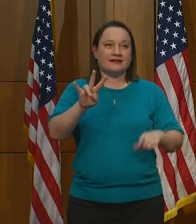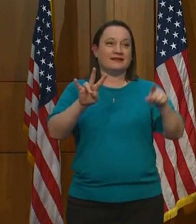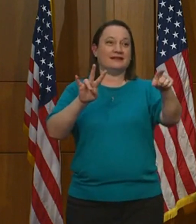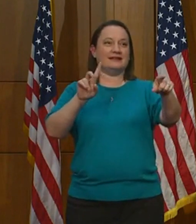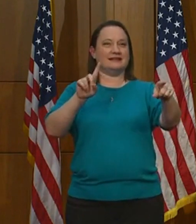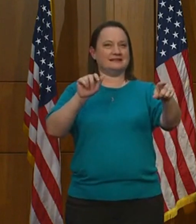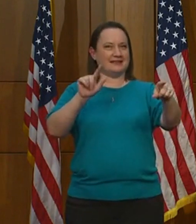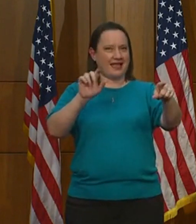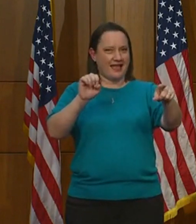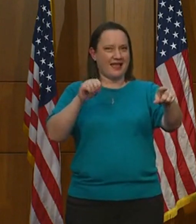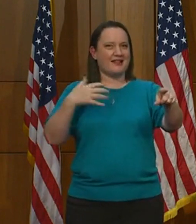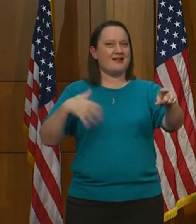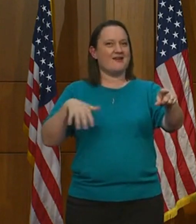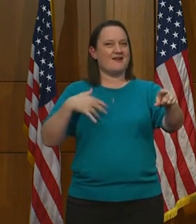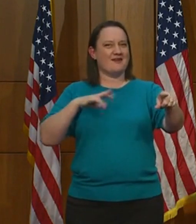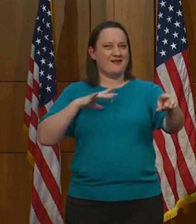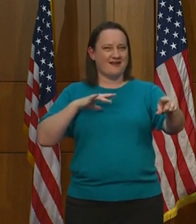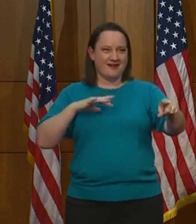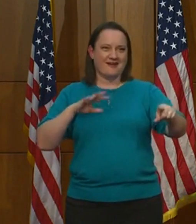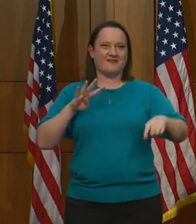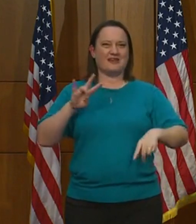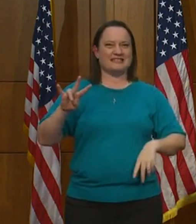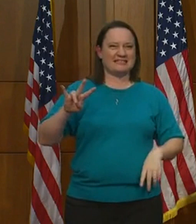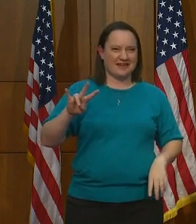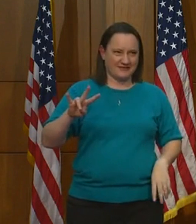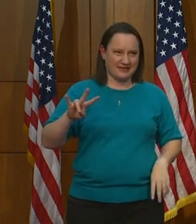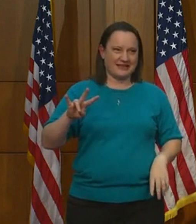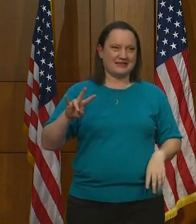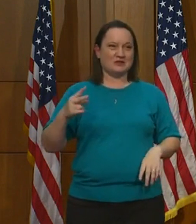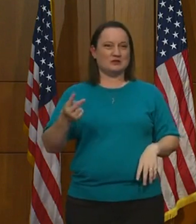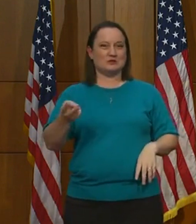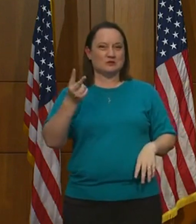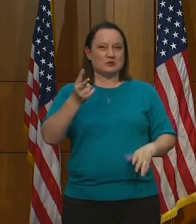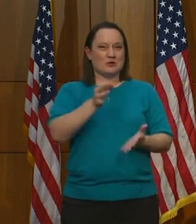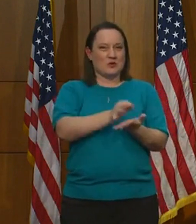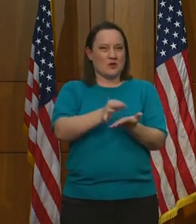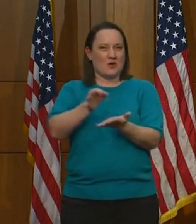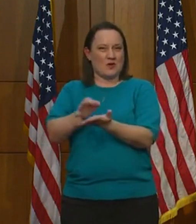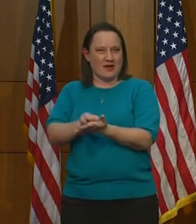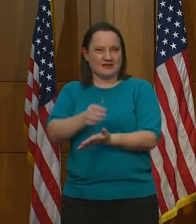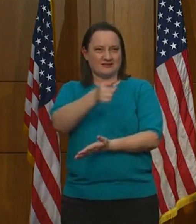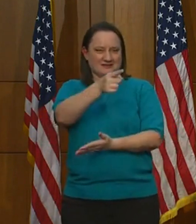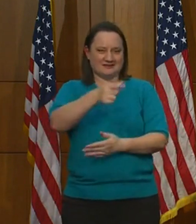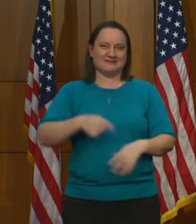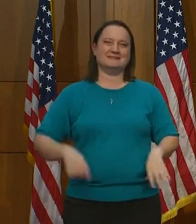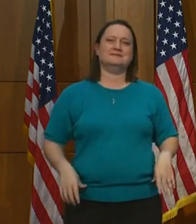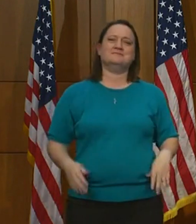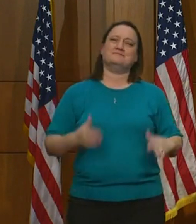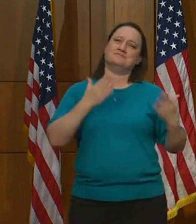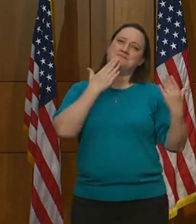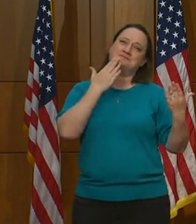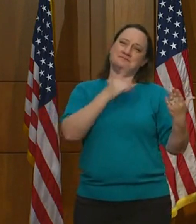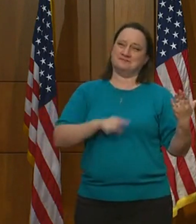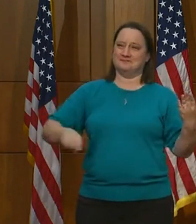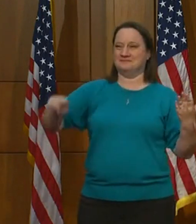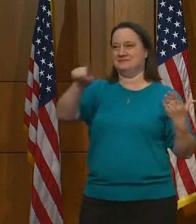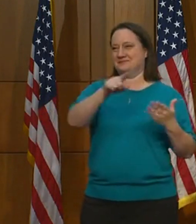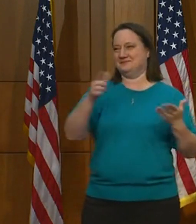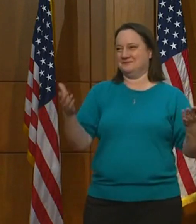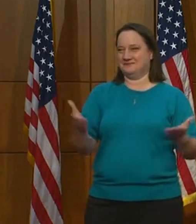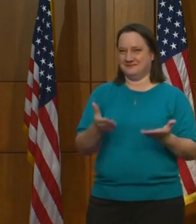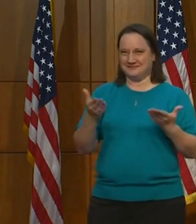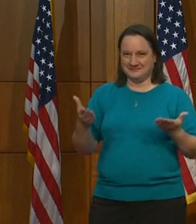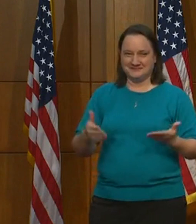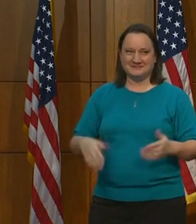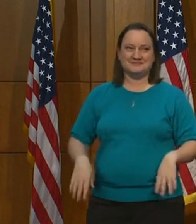Dead. All right. All right. So you win another commemorative coin. So anyway, thank you all for being here. And again,